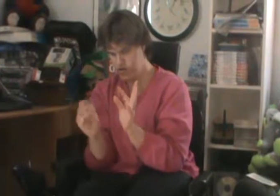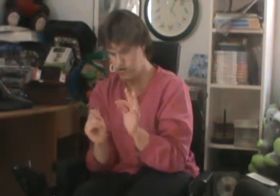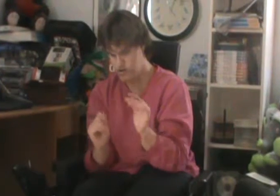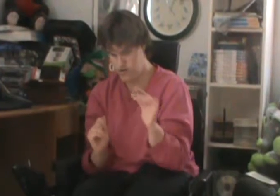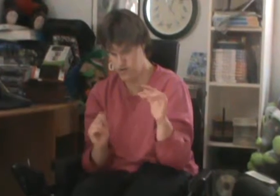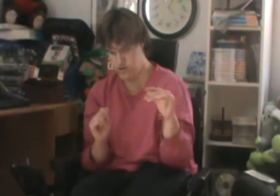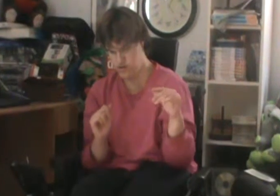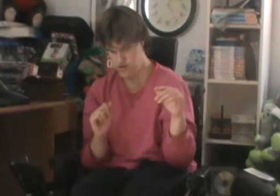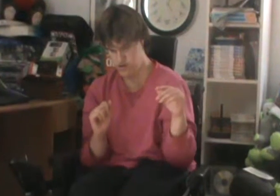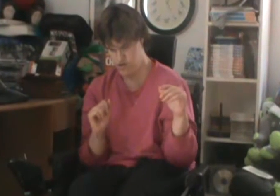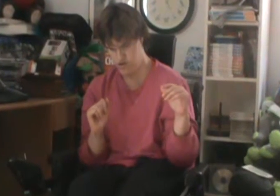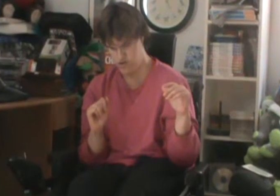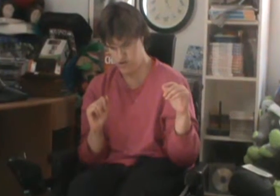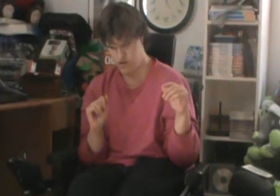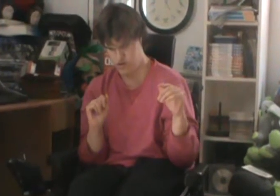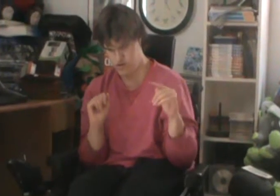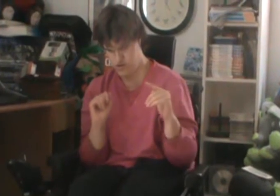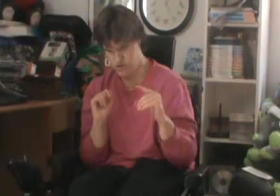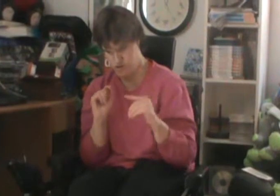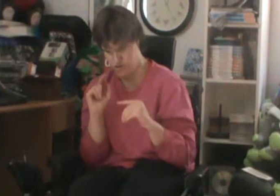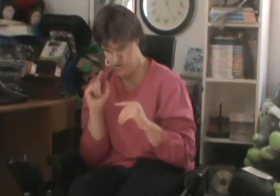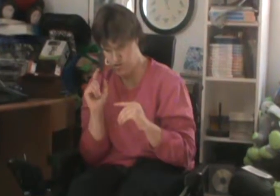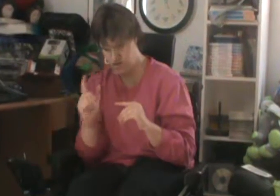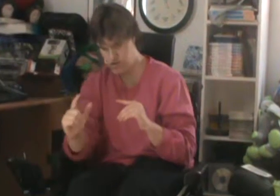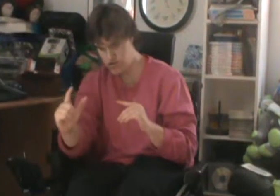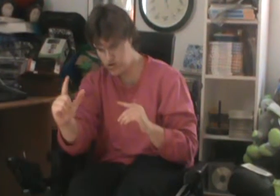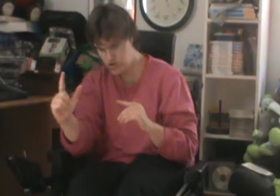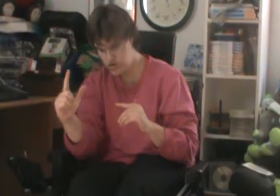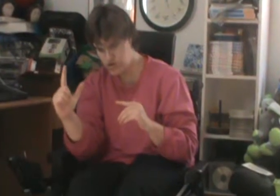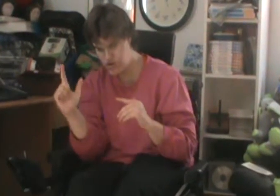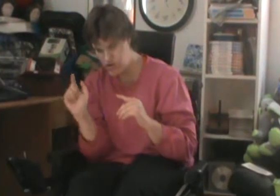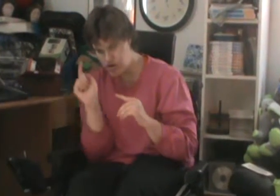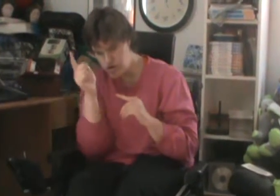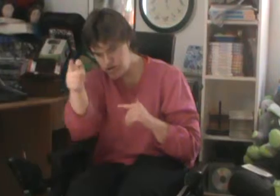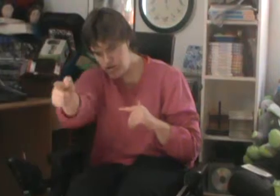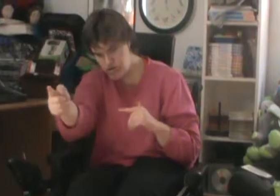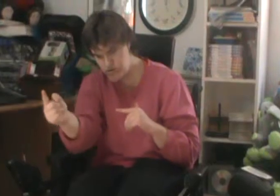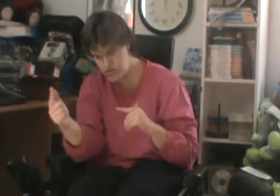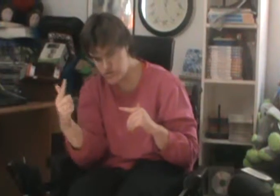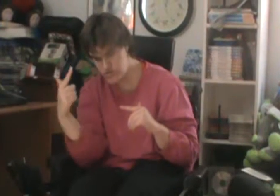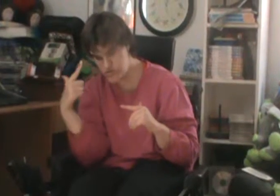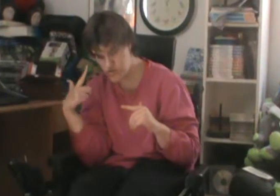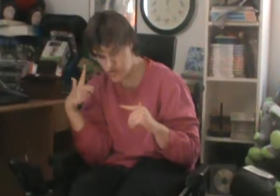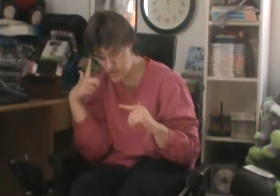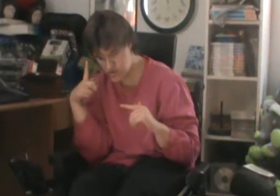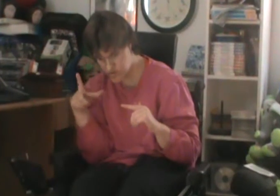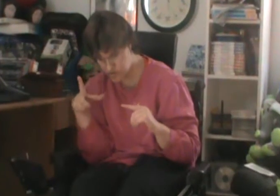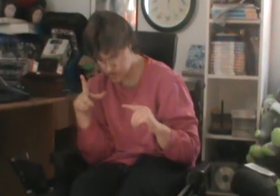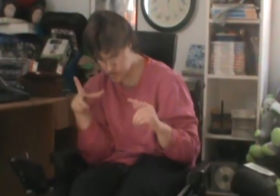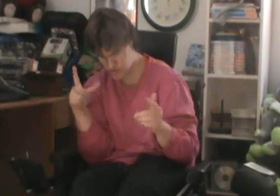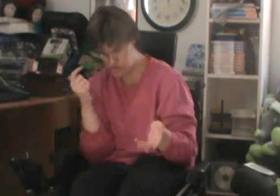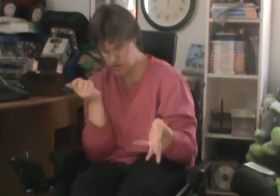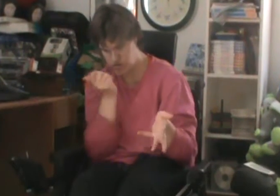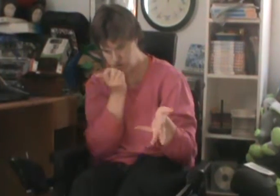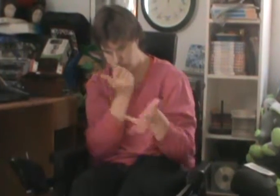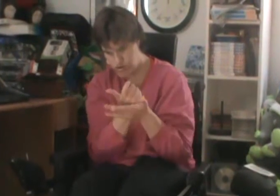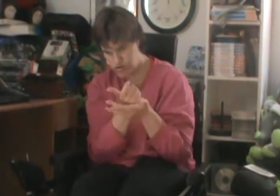work All along with you shall look in Good